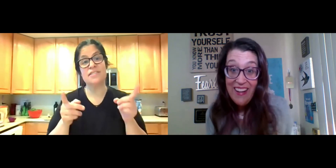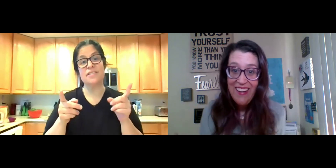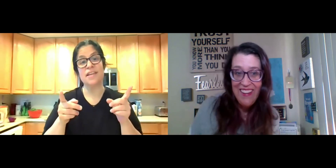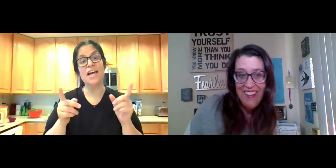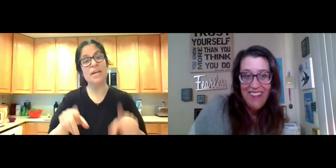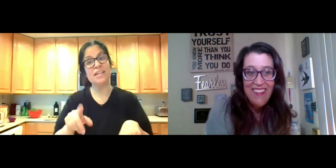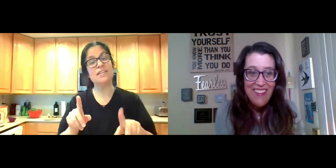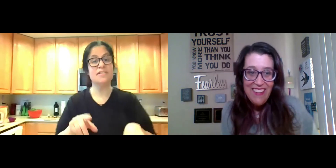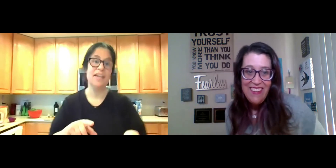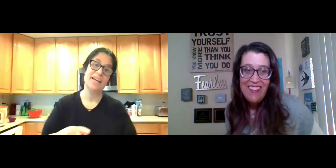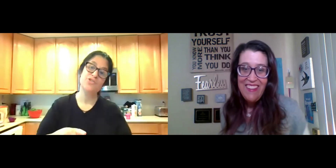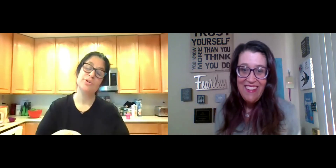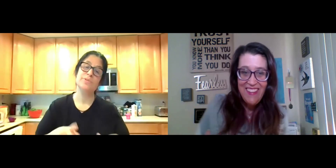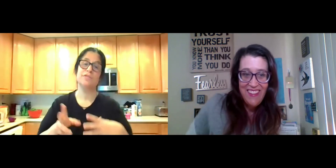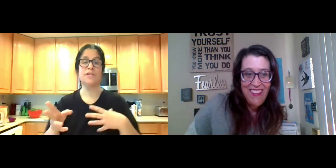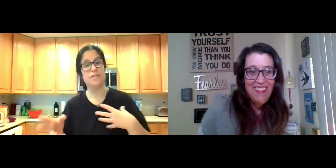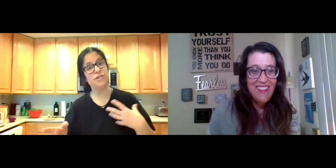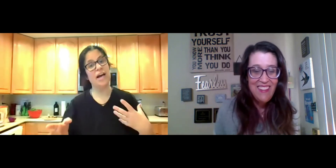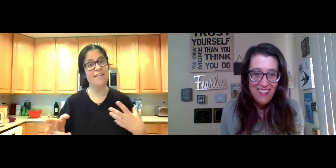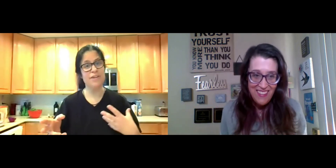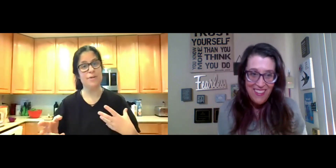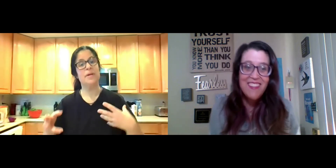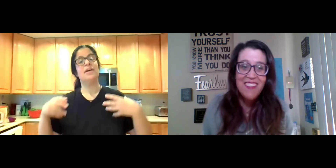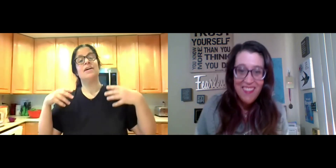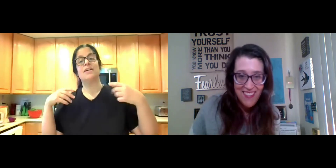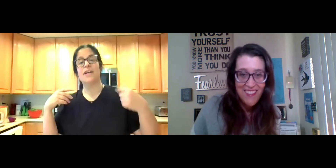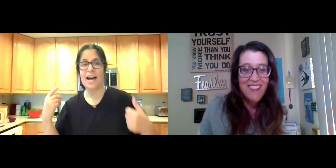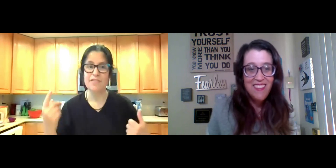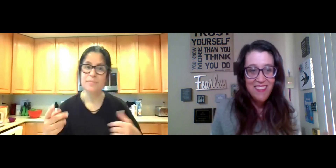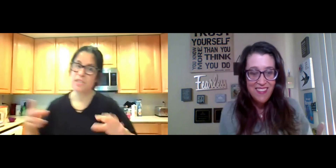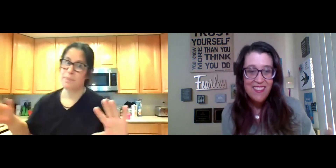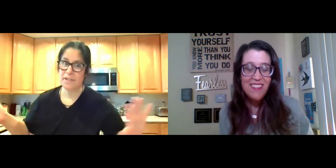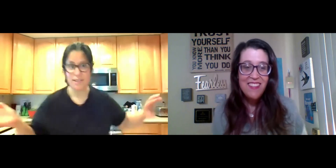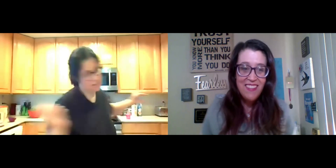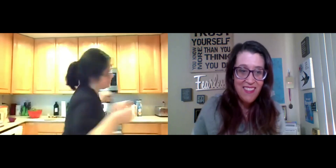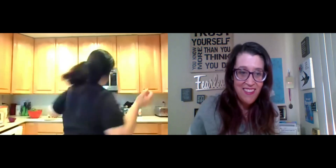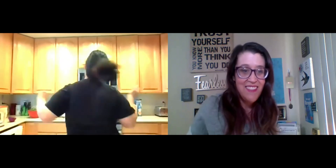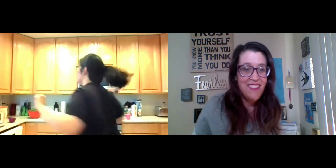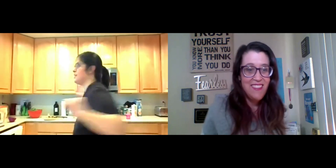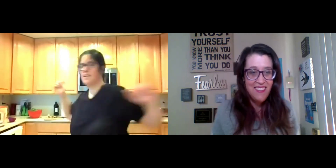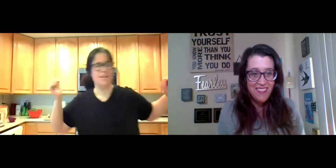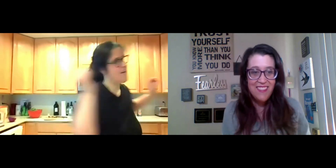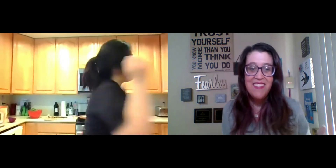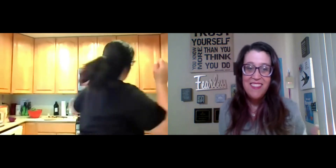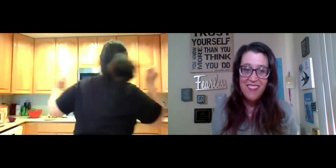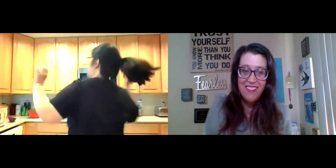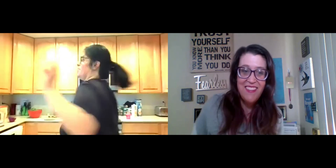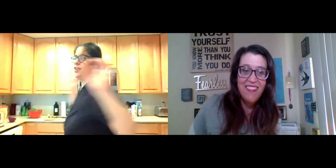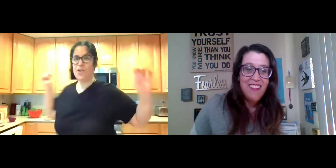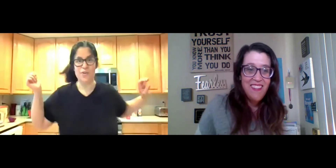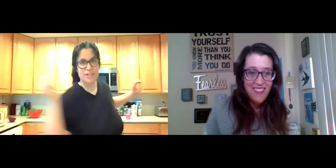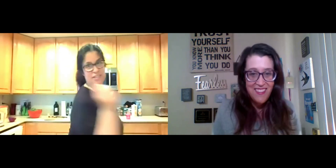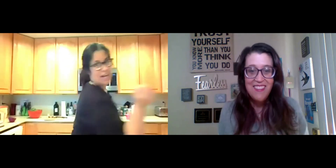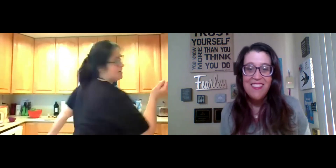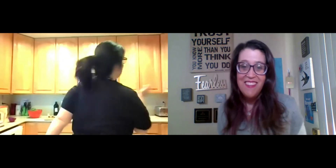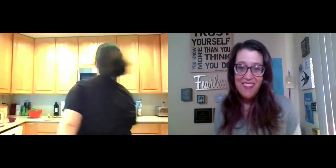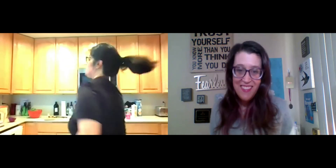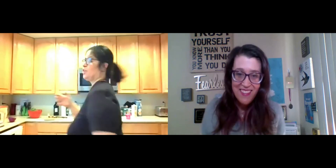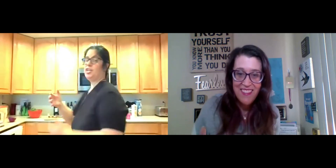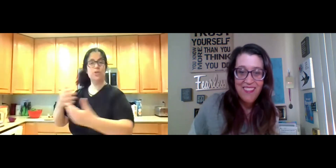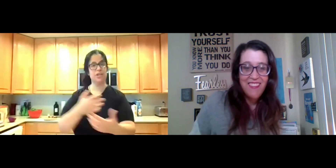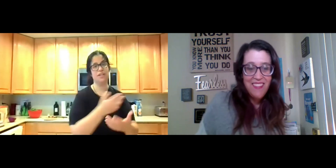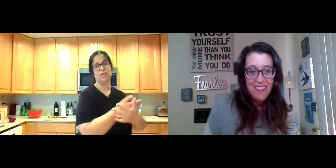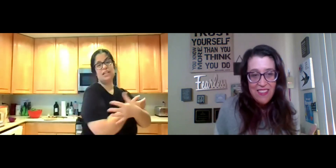and making the tantrums if kids are having them, have them spin, you know, cause that